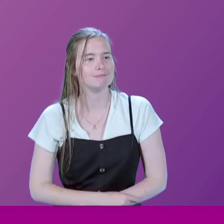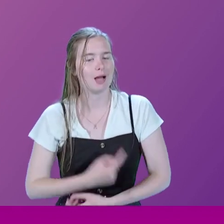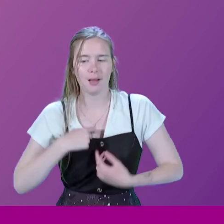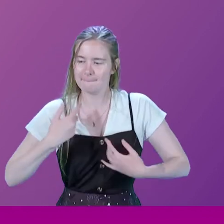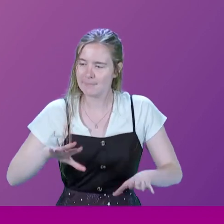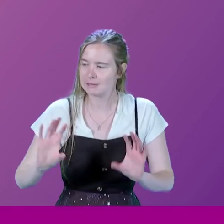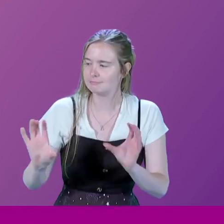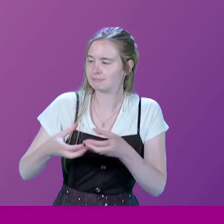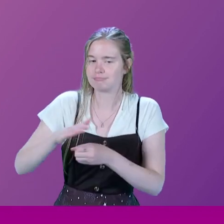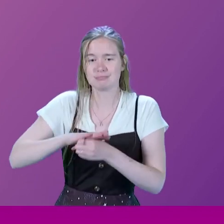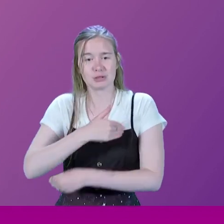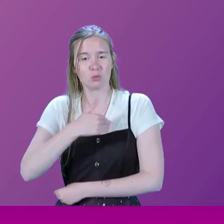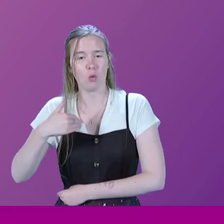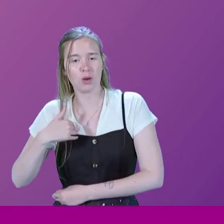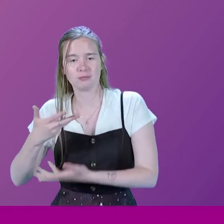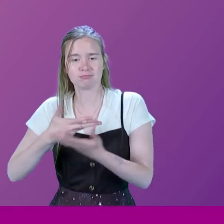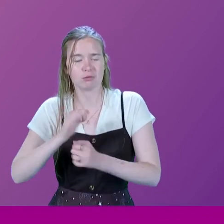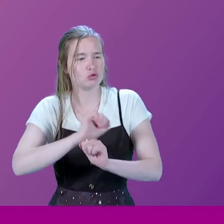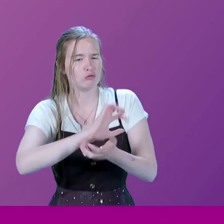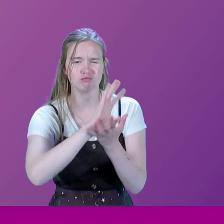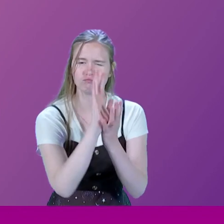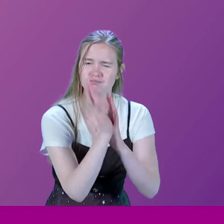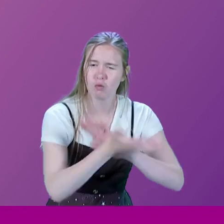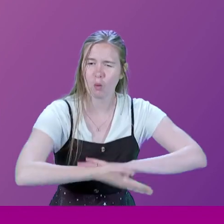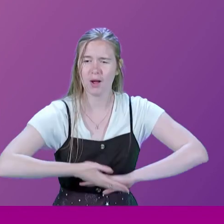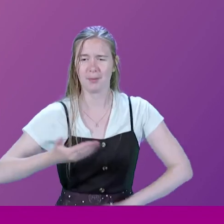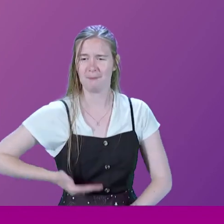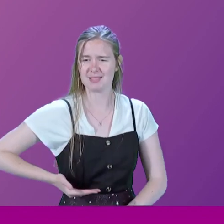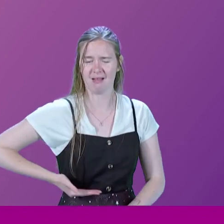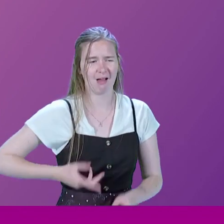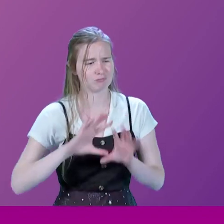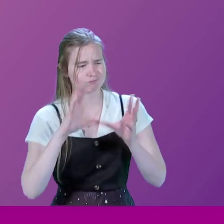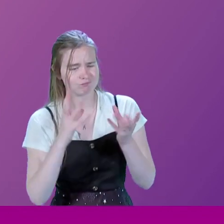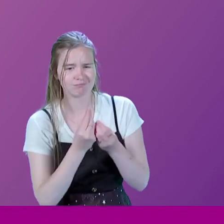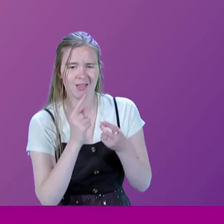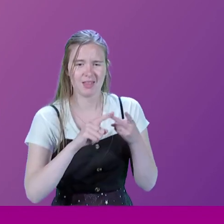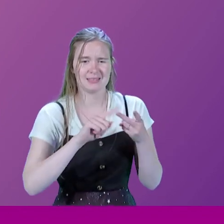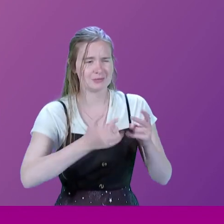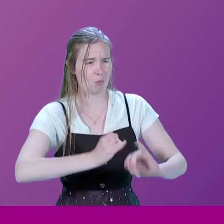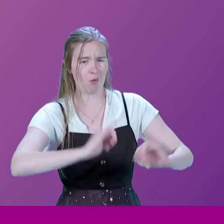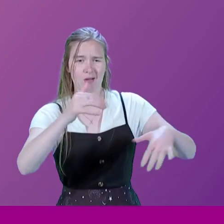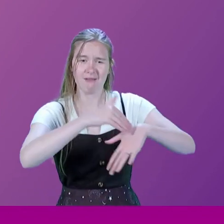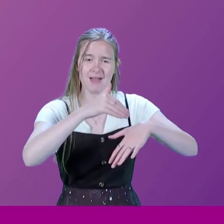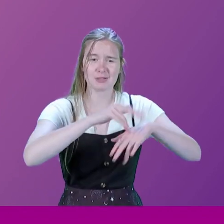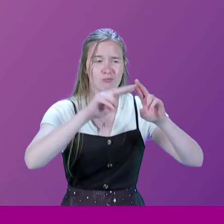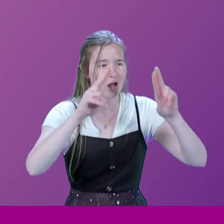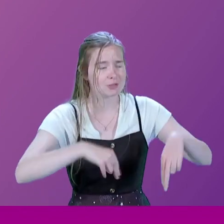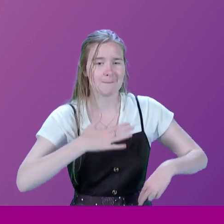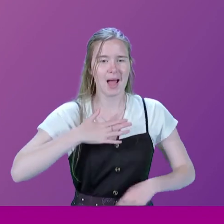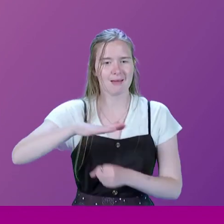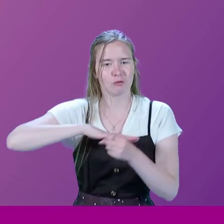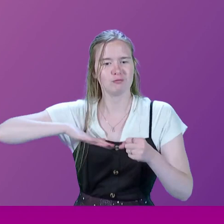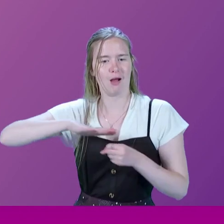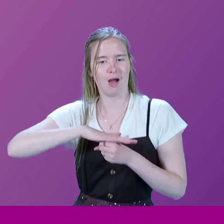been in my constituency this morning and you are ruining this business or that business or you're having this terrible effect on housing in my constituency.